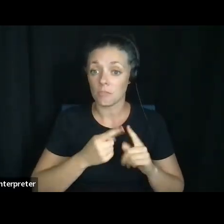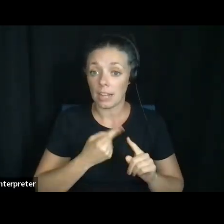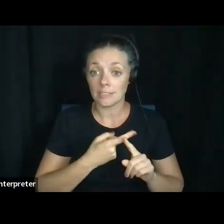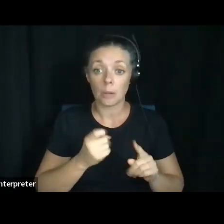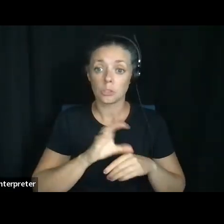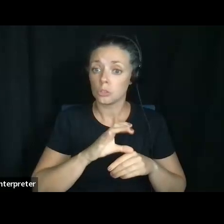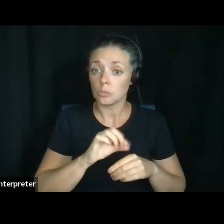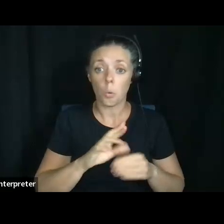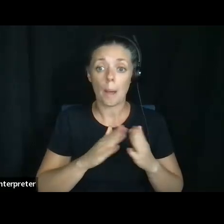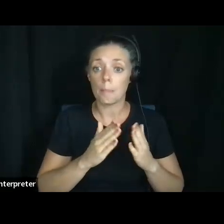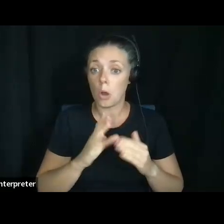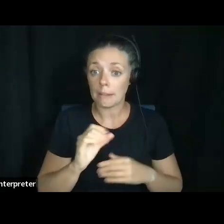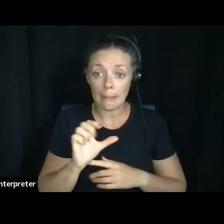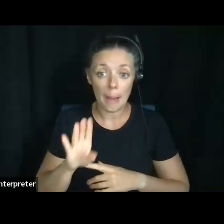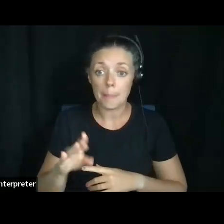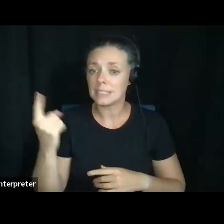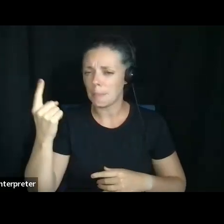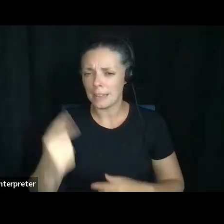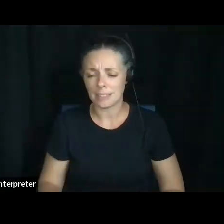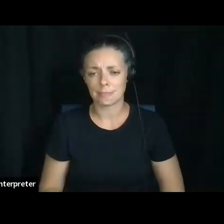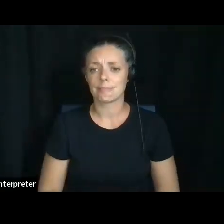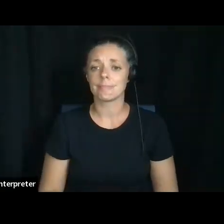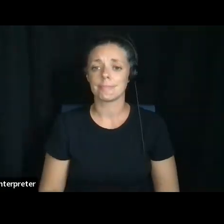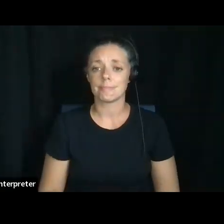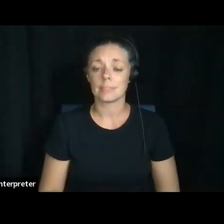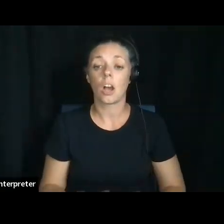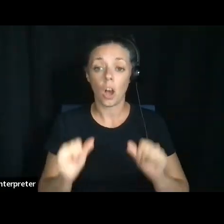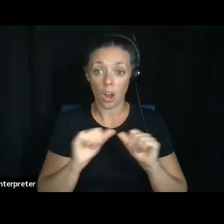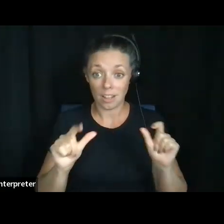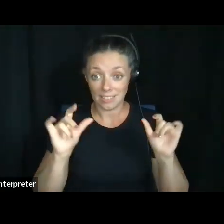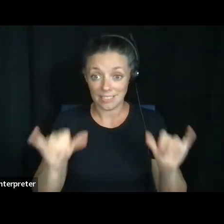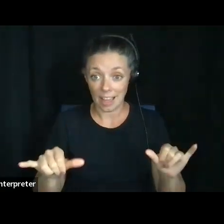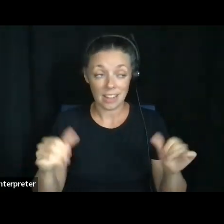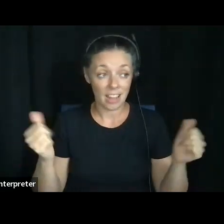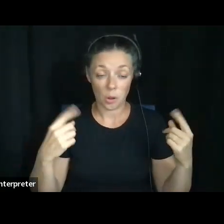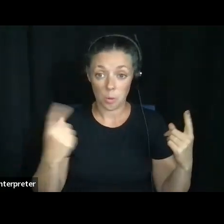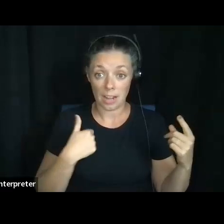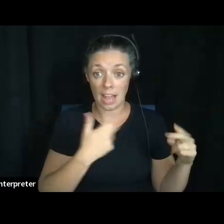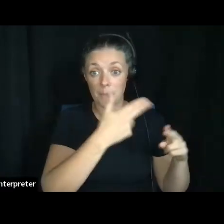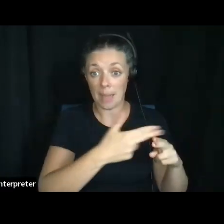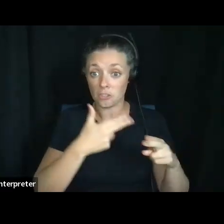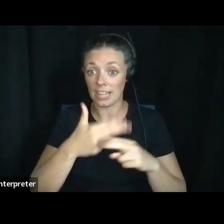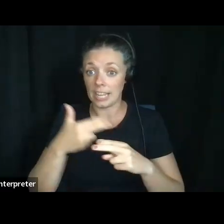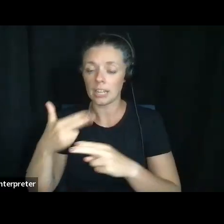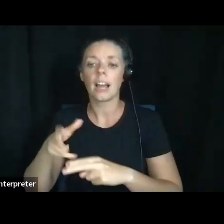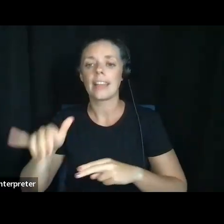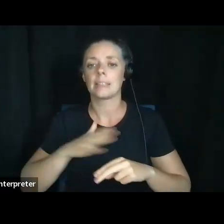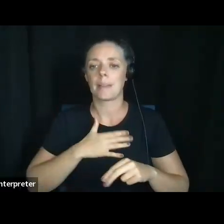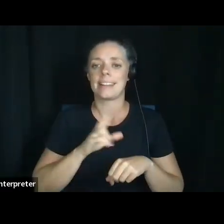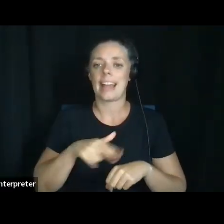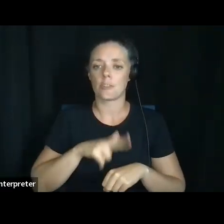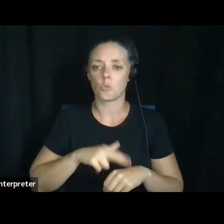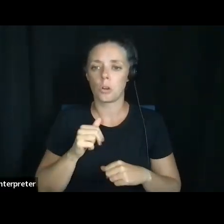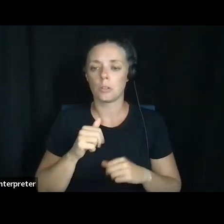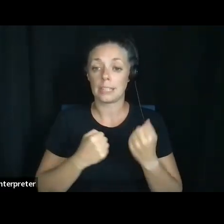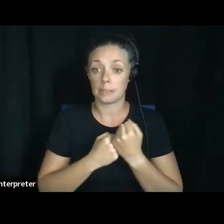club or all of, all of that is everybody I've mentioned. Those are my natural supports. That's my natural support